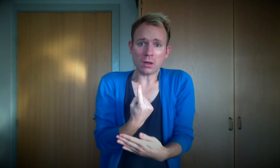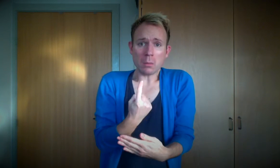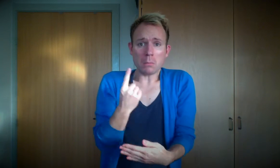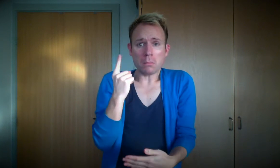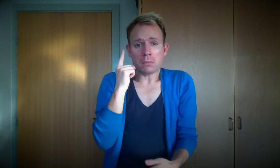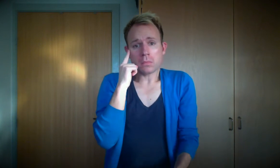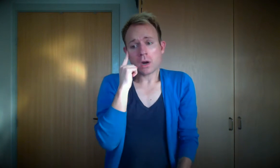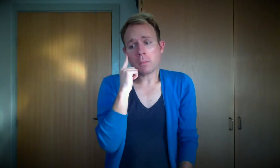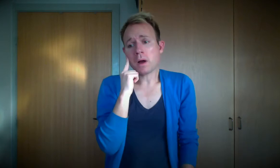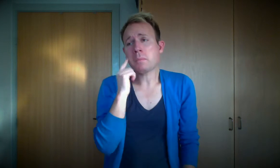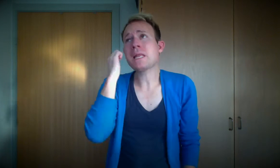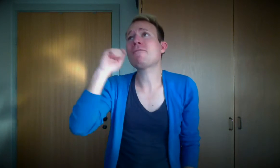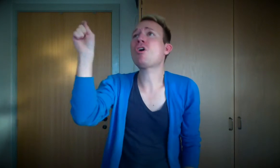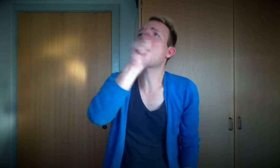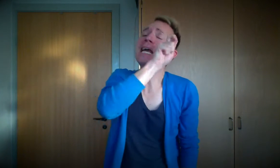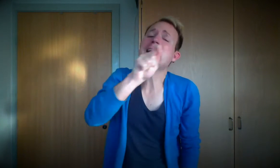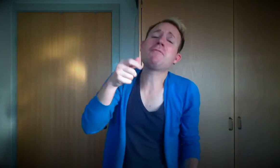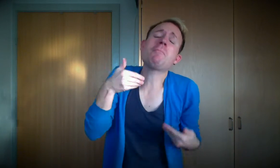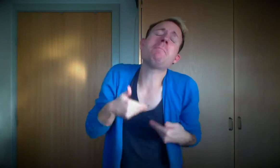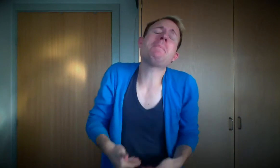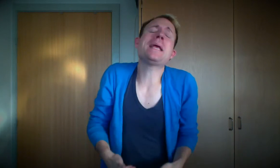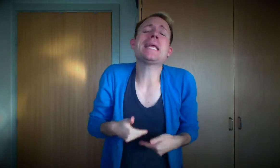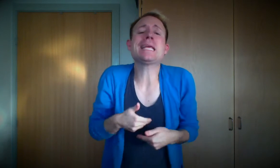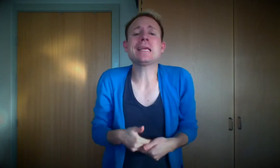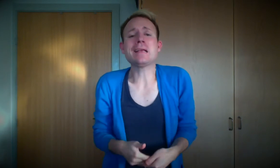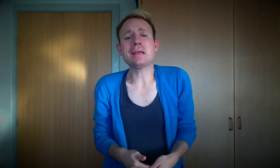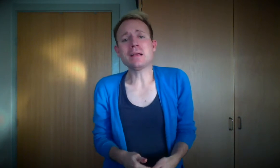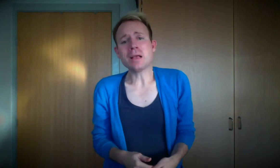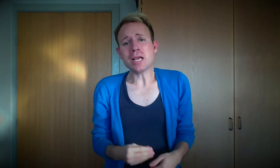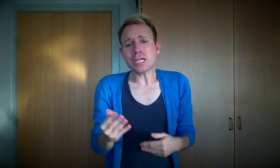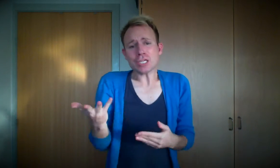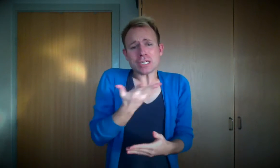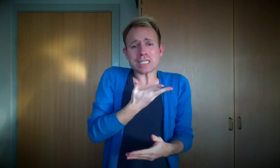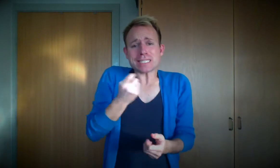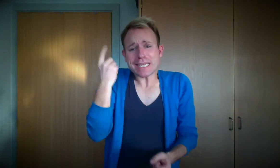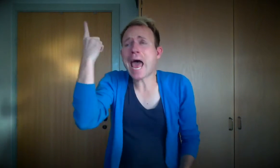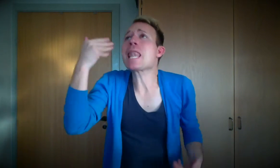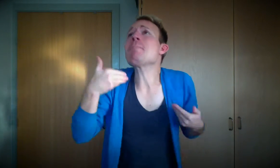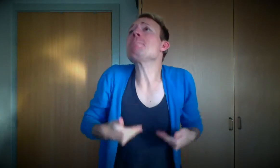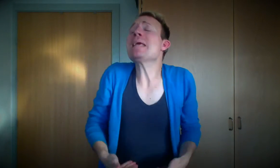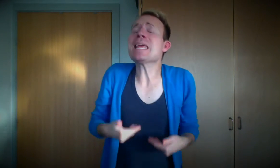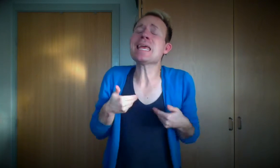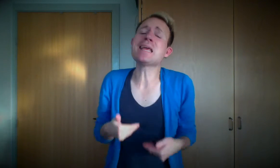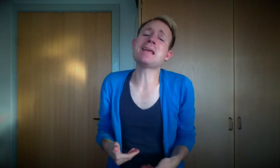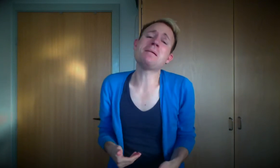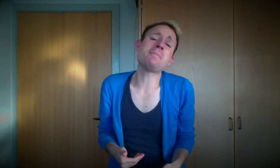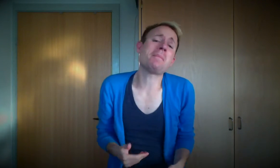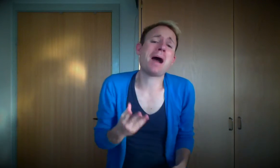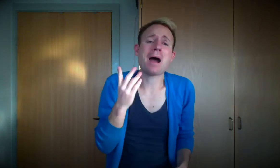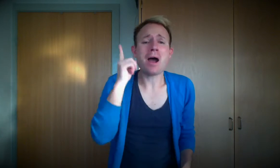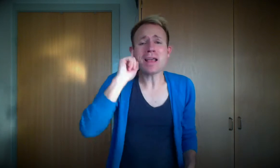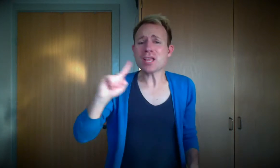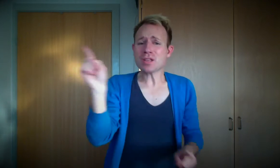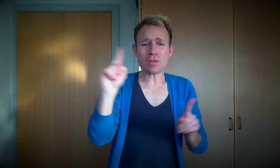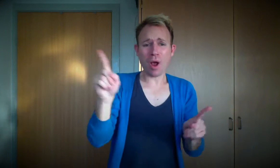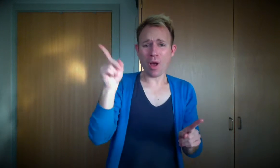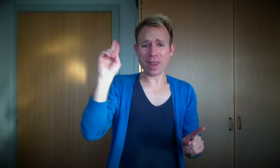Papa, please forgive me. Try to understand me. Papa, don't you know I